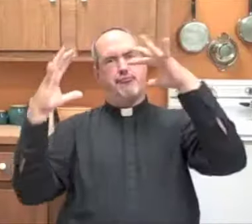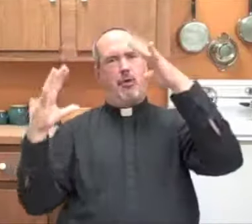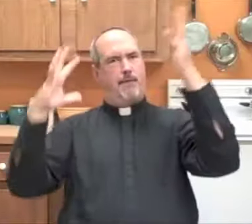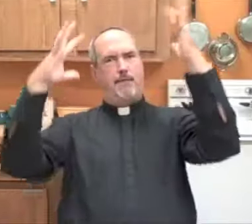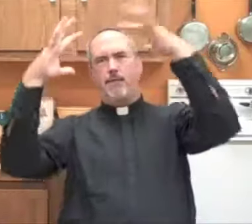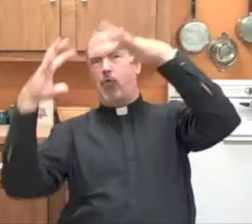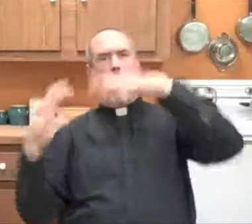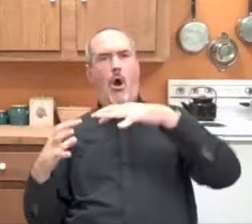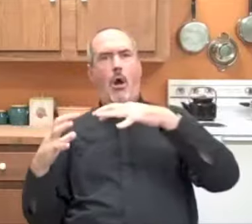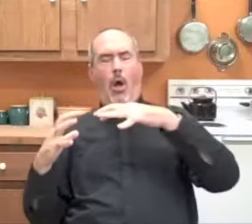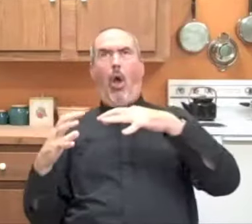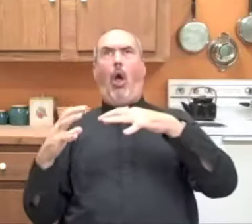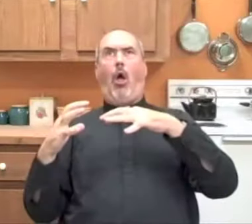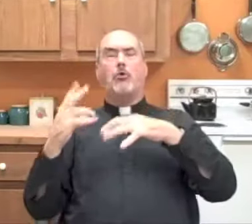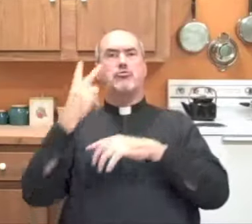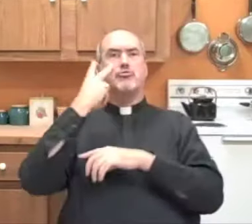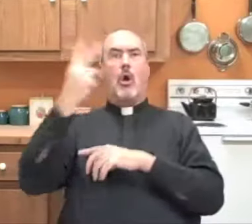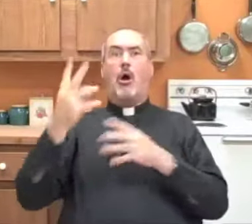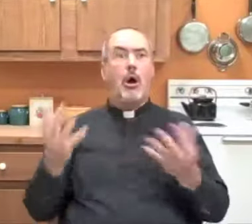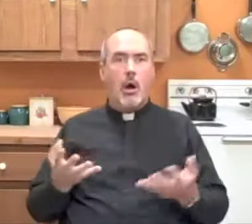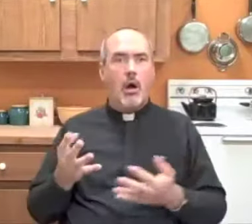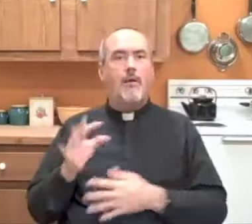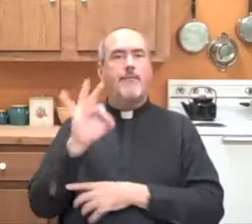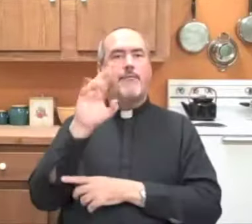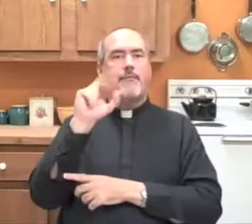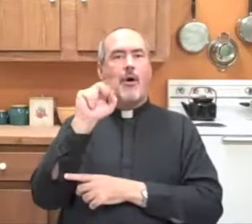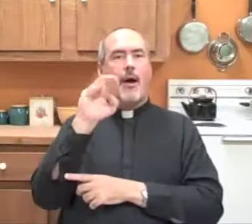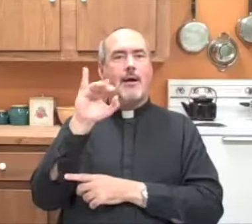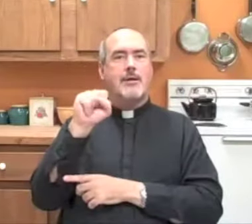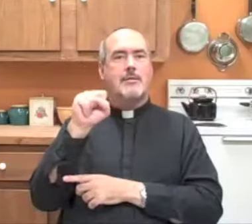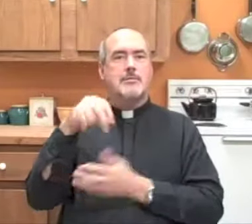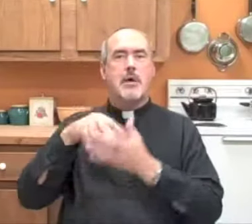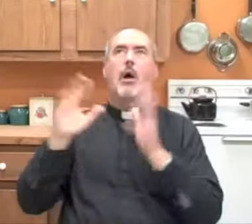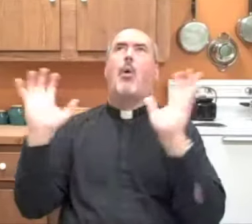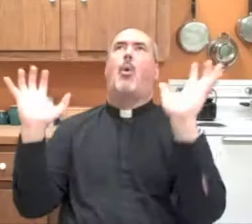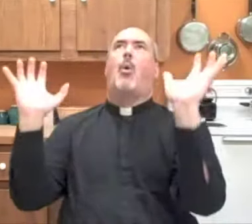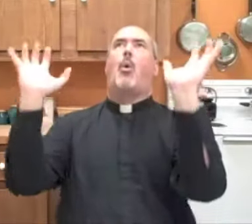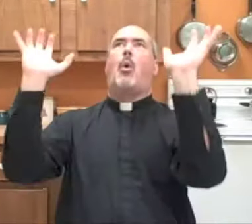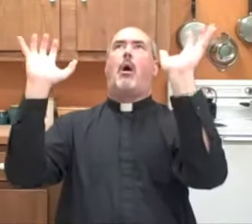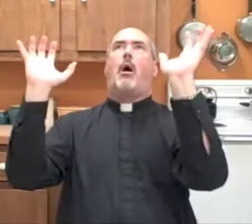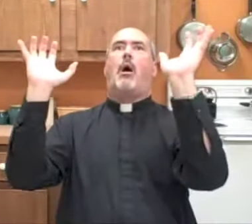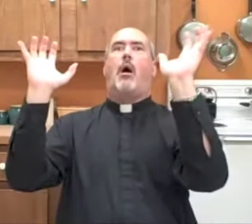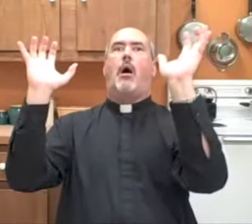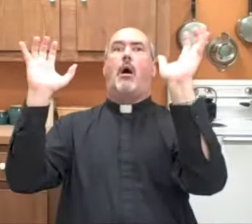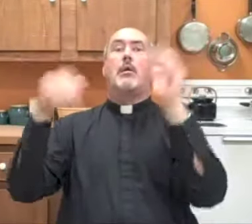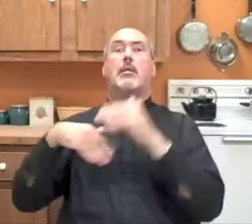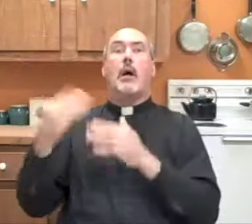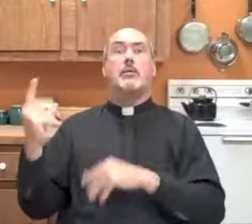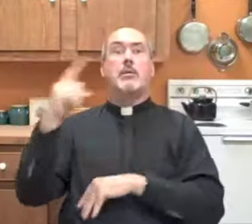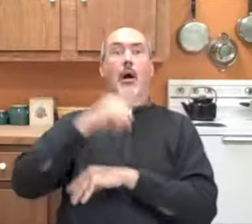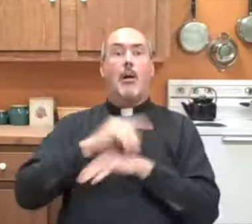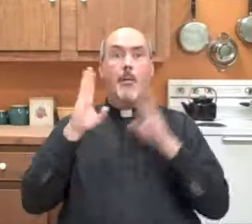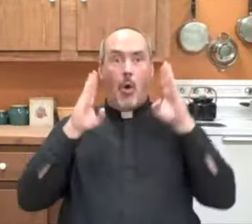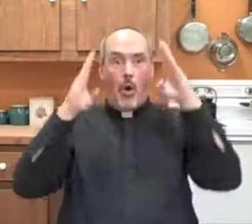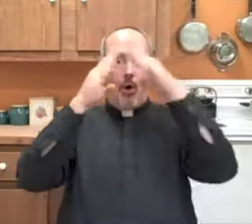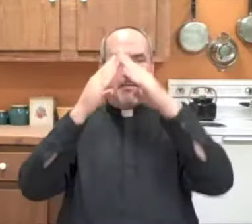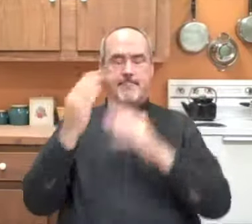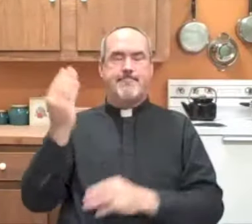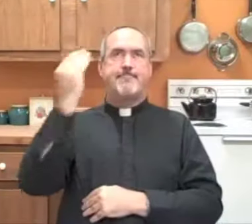In his dream, the Pope saw the basilica crumbling and falling, but yet he saw St. Francis underneath it standing,